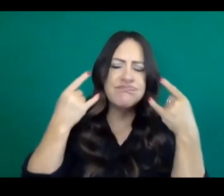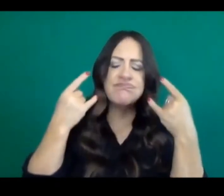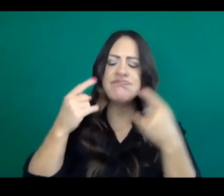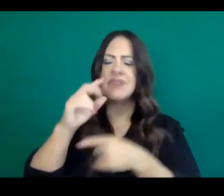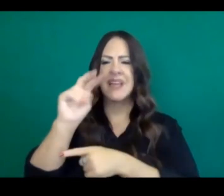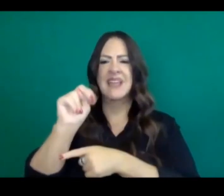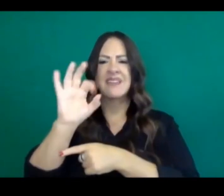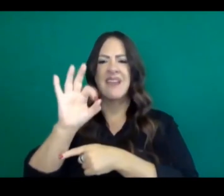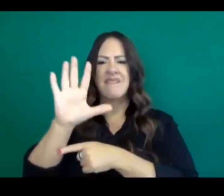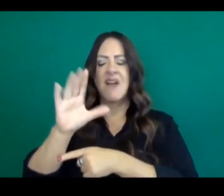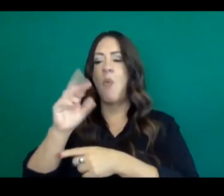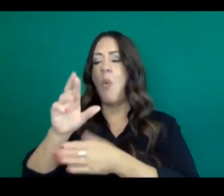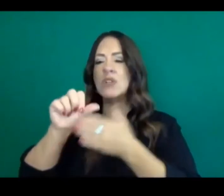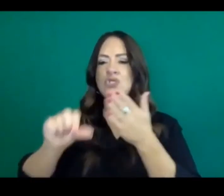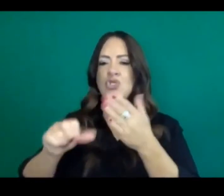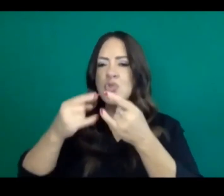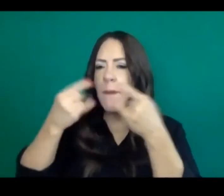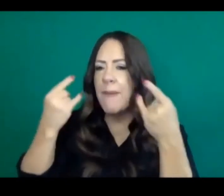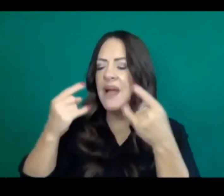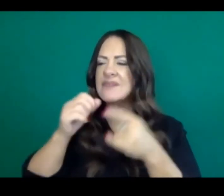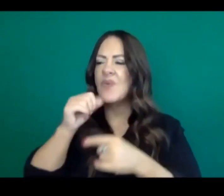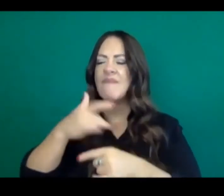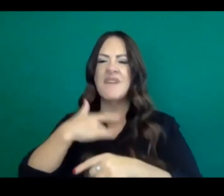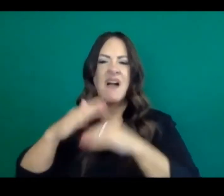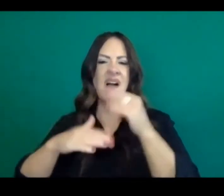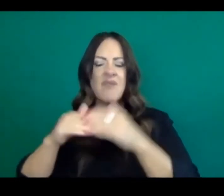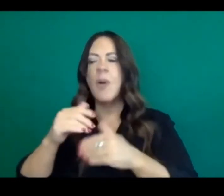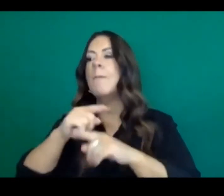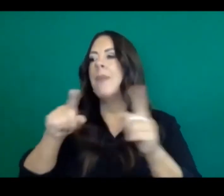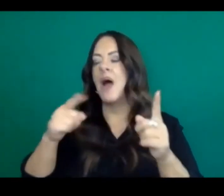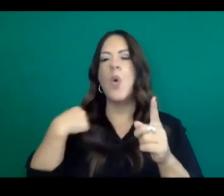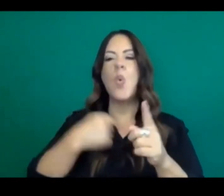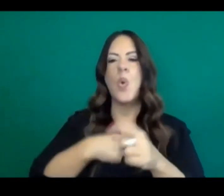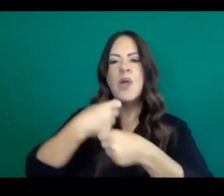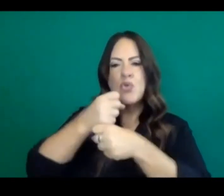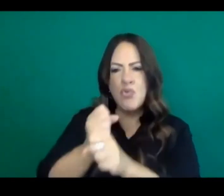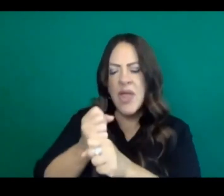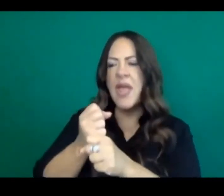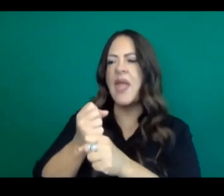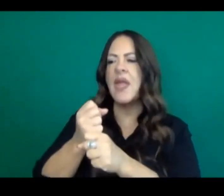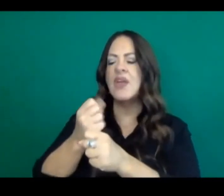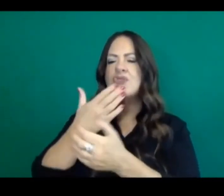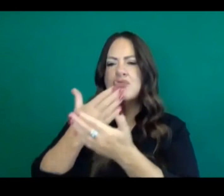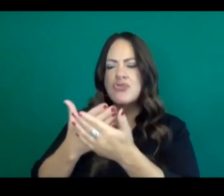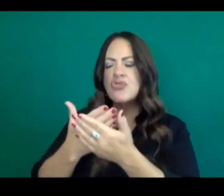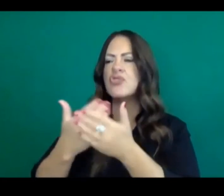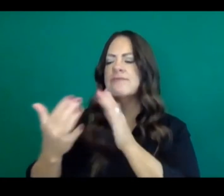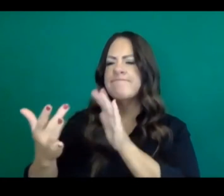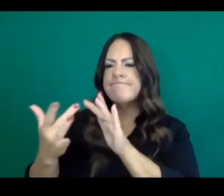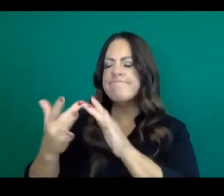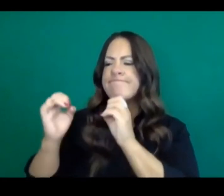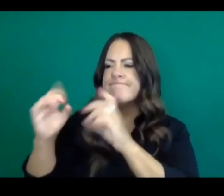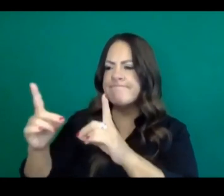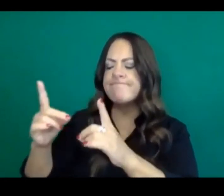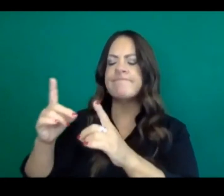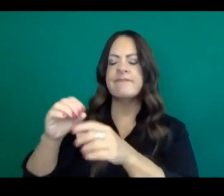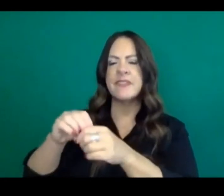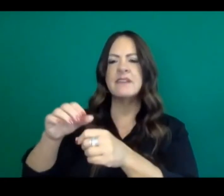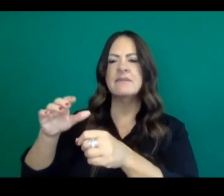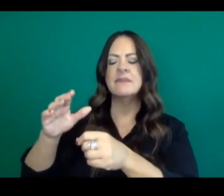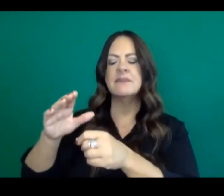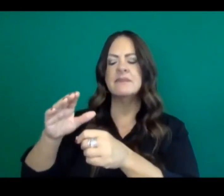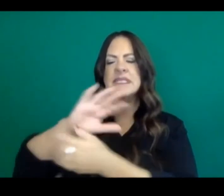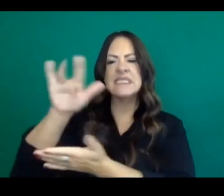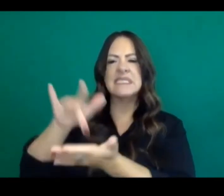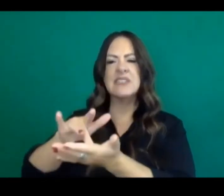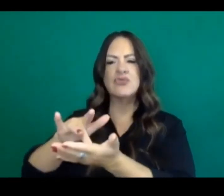for a surgical mask. So really creating some efforts with the communities in the Central Valley to address